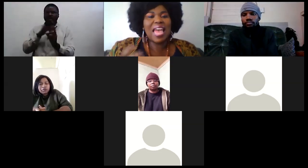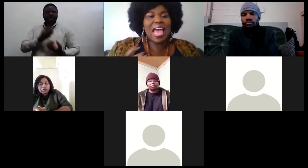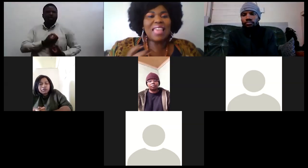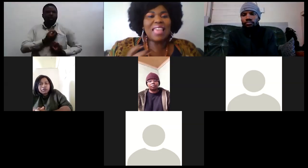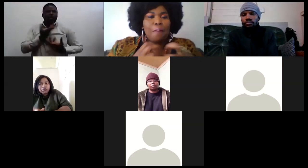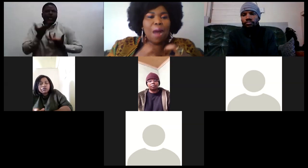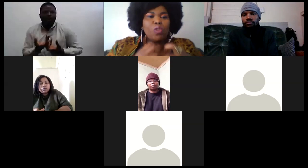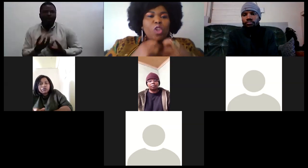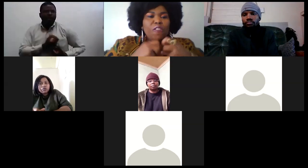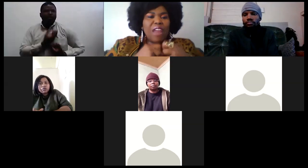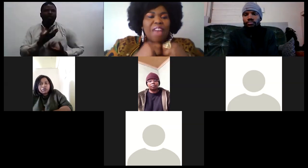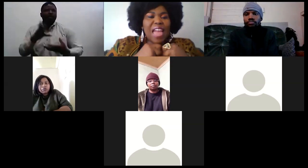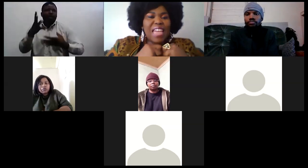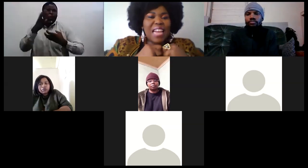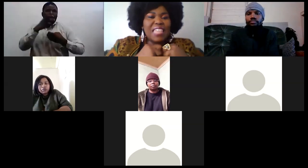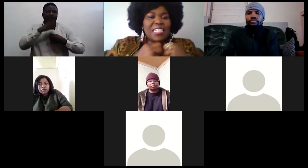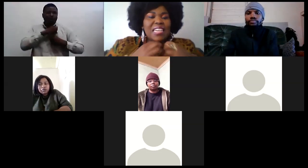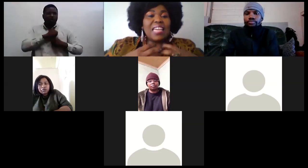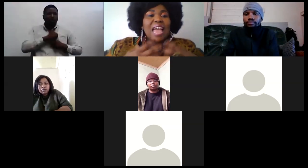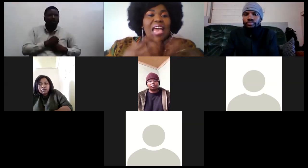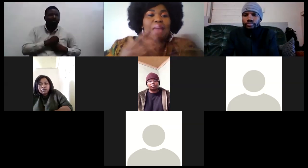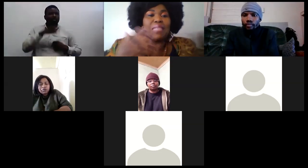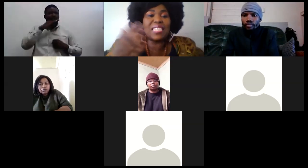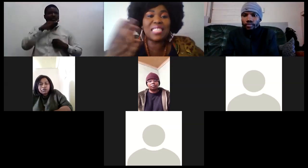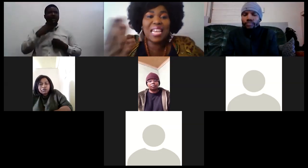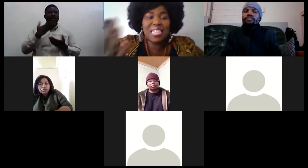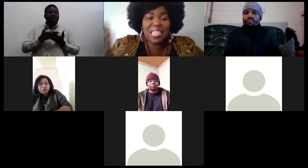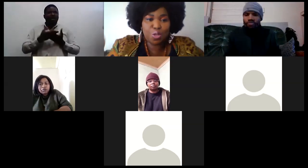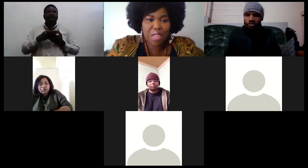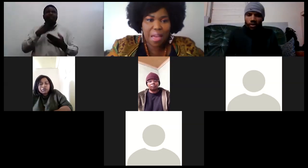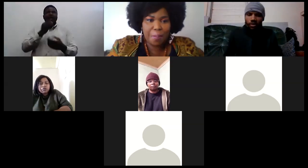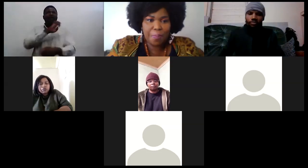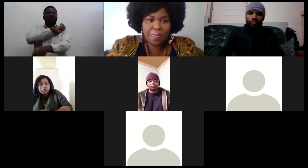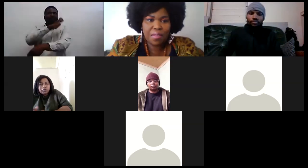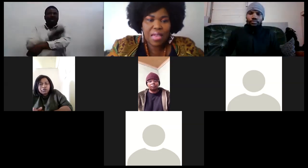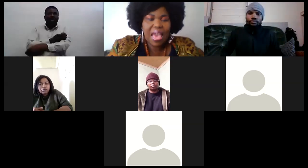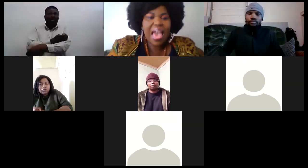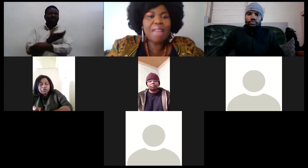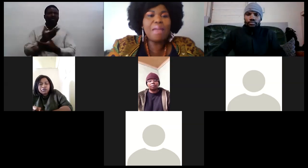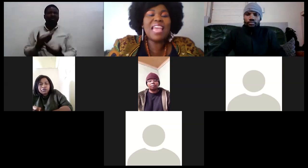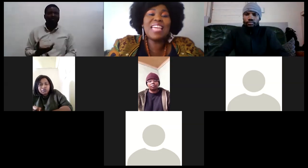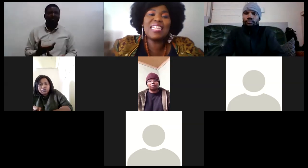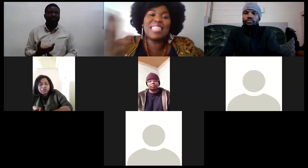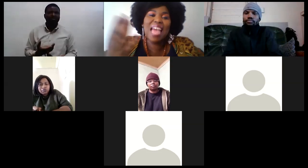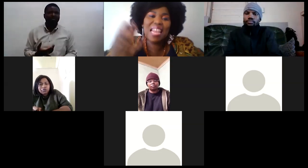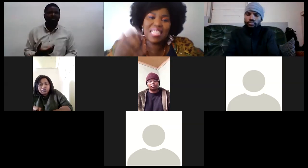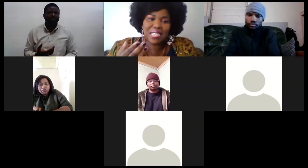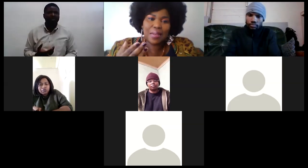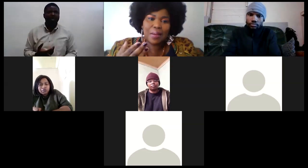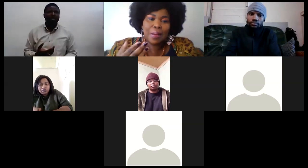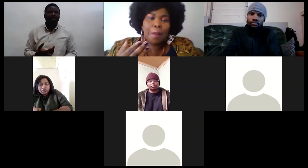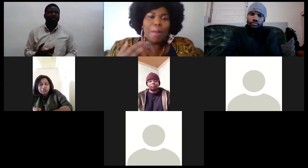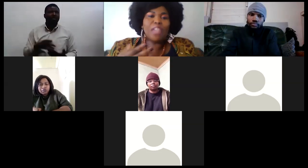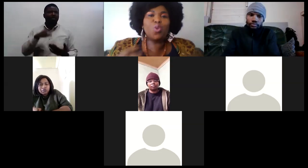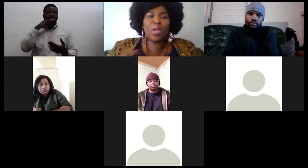and the amount of love and energy that i am sending it to them and may they return it